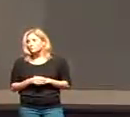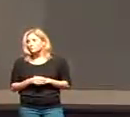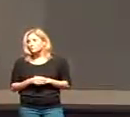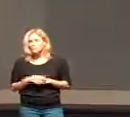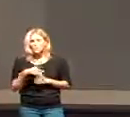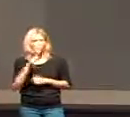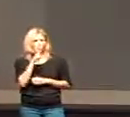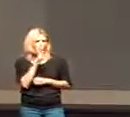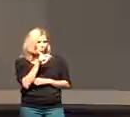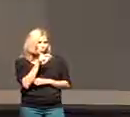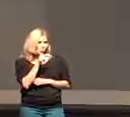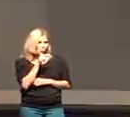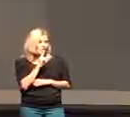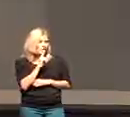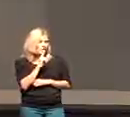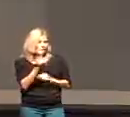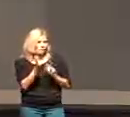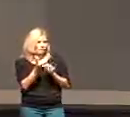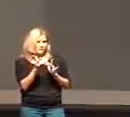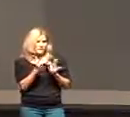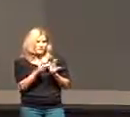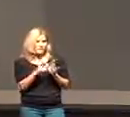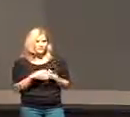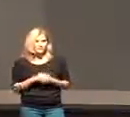who is Jesus